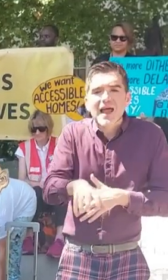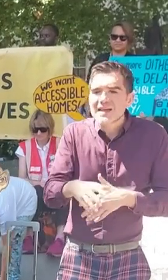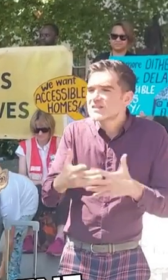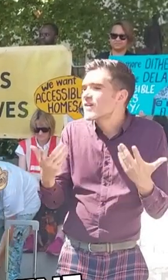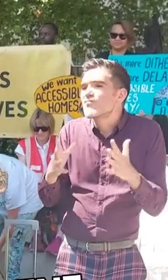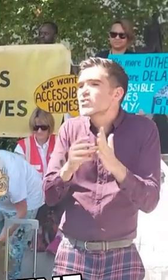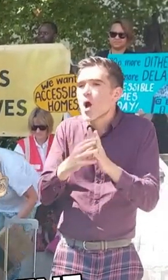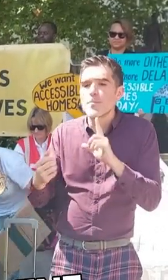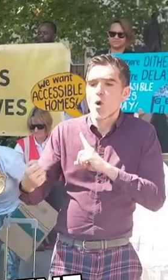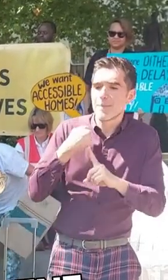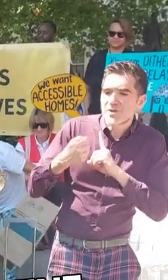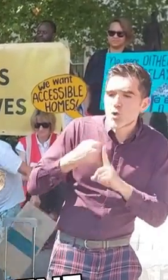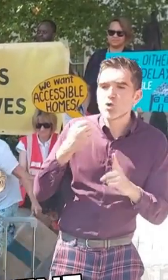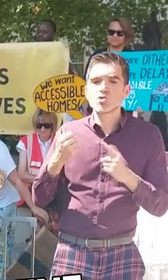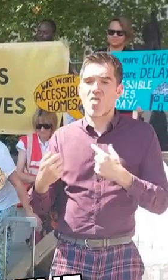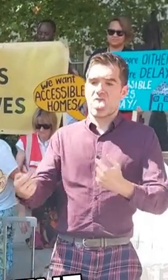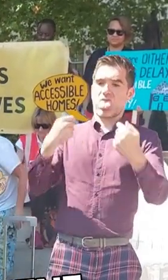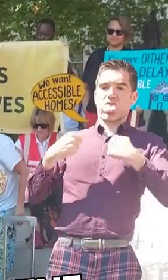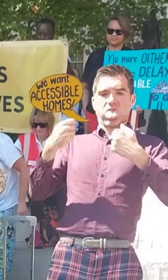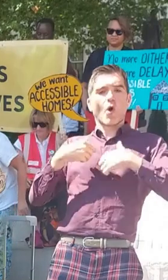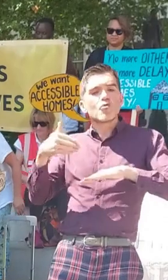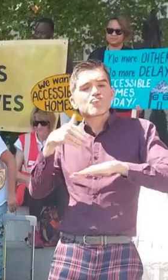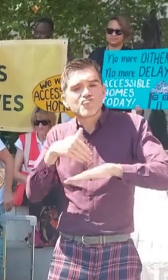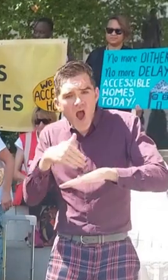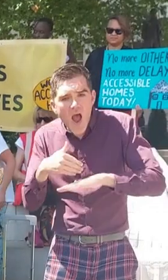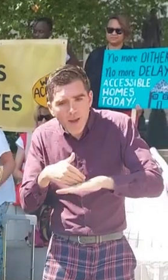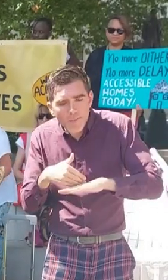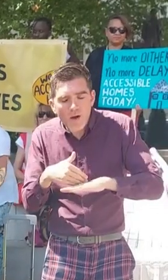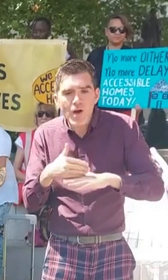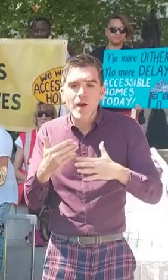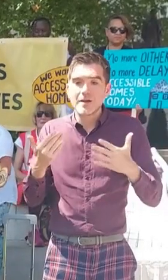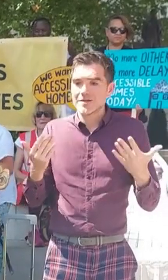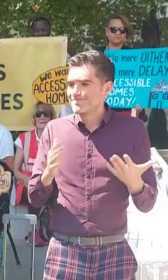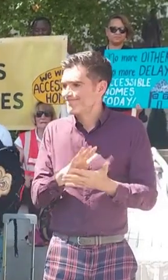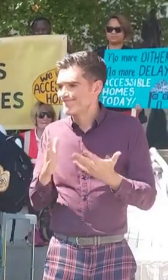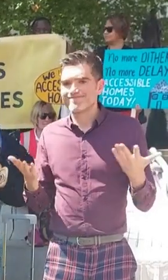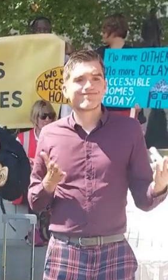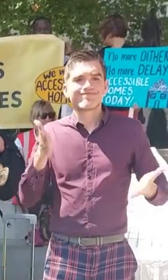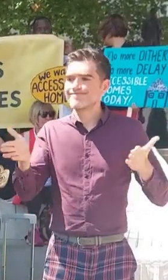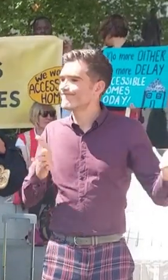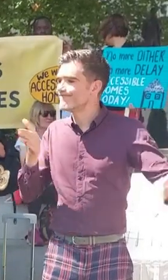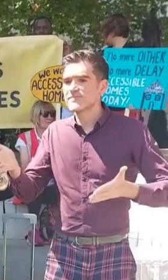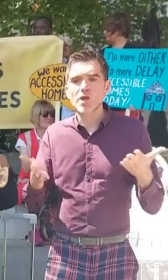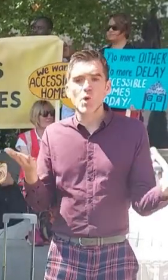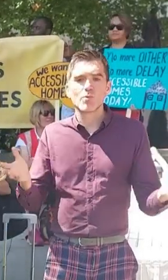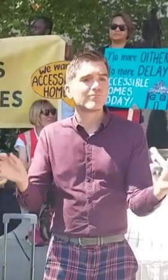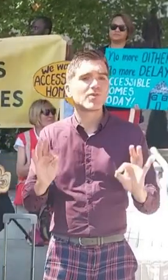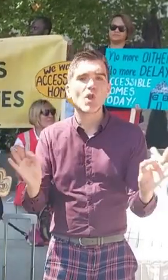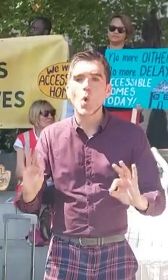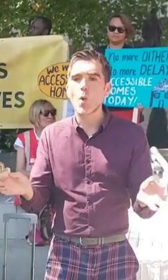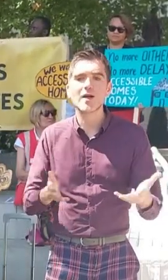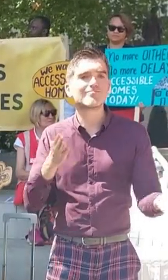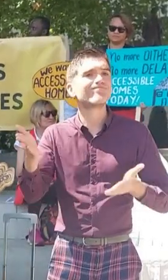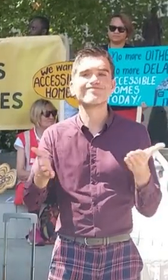abuse, harassment or crime, there is often no place for the victim to go.